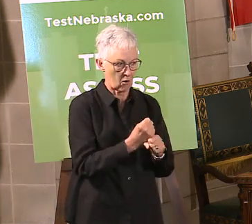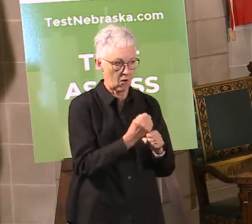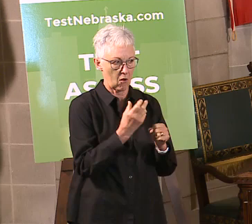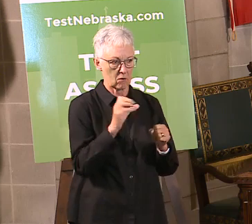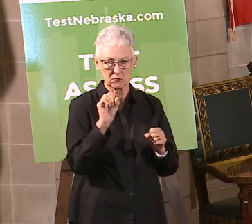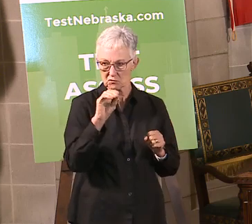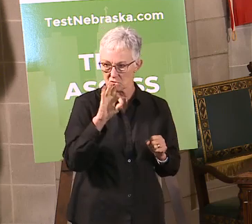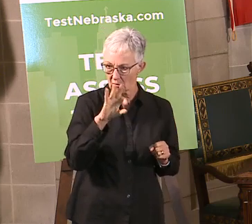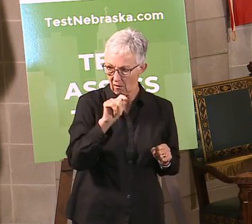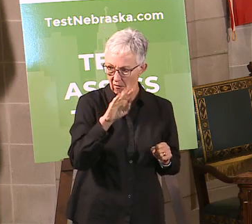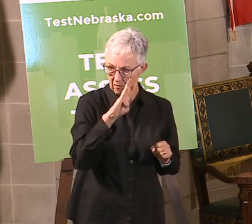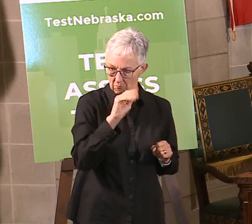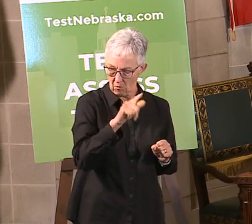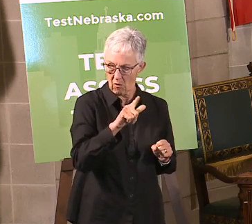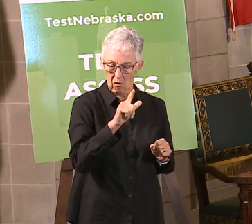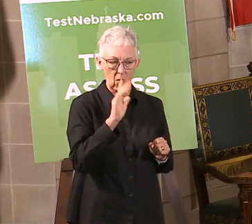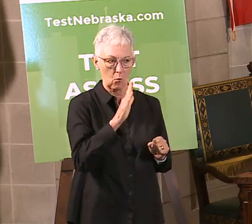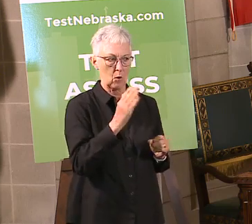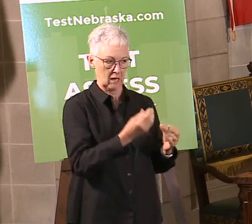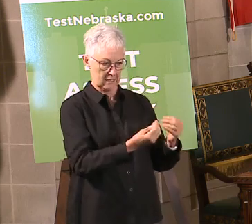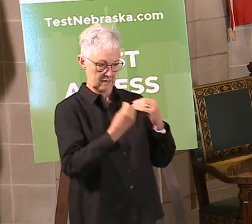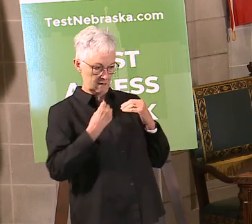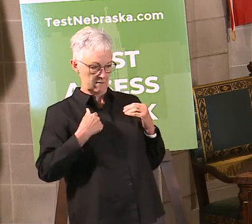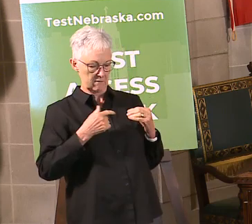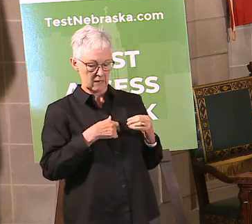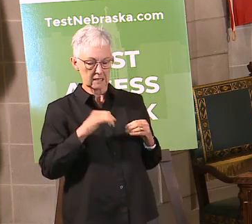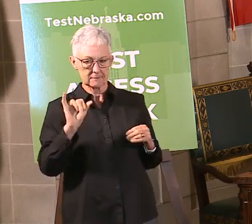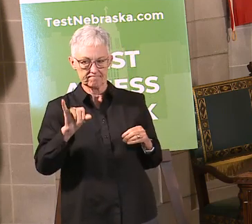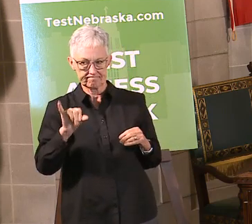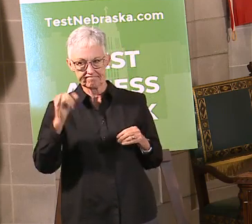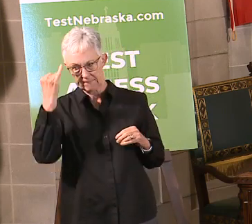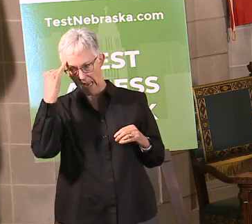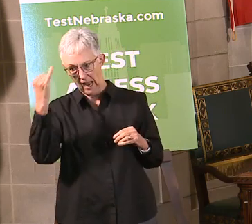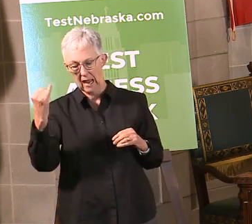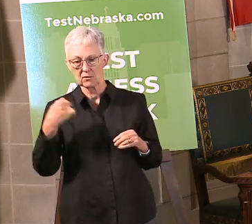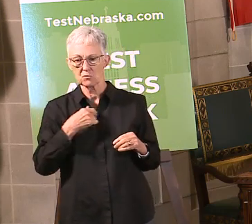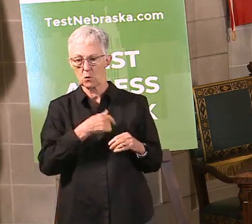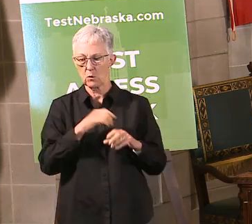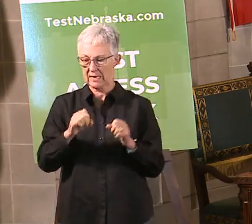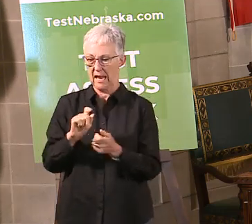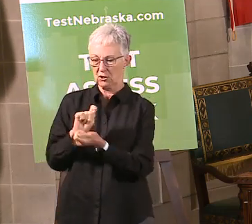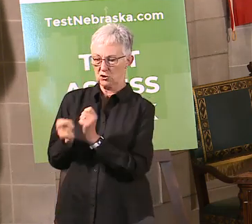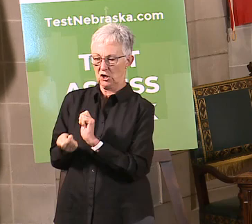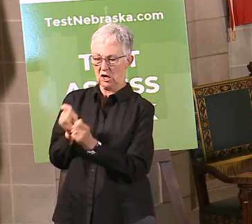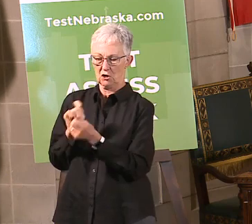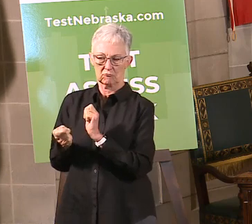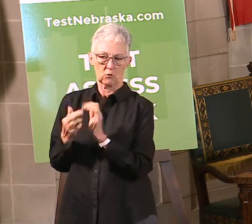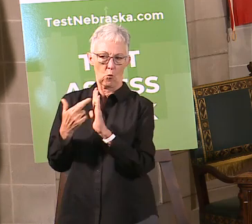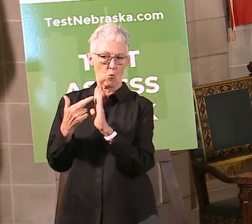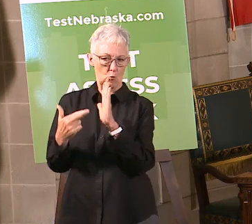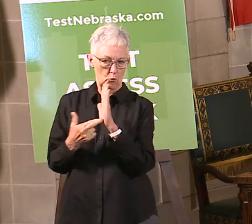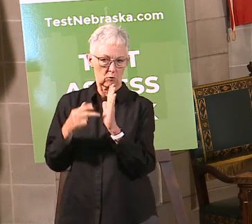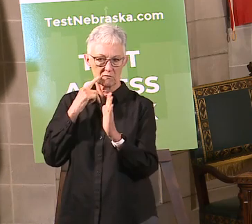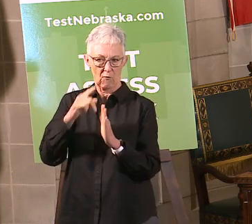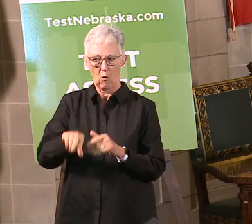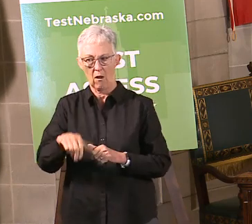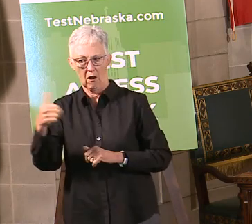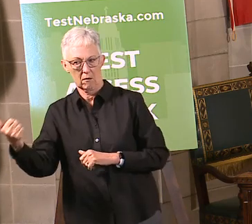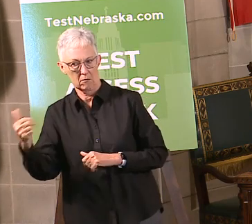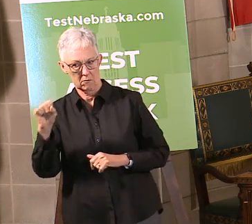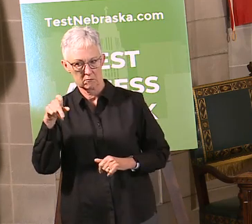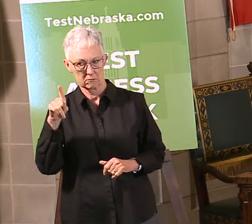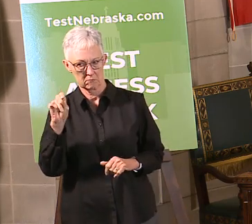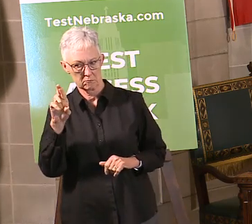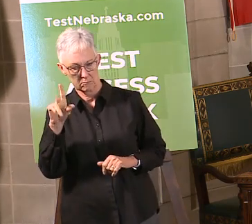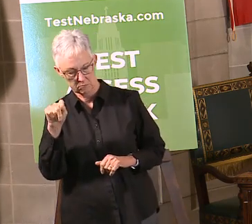to provide further guidance, to be able to keep building on that, and kind of have kind of what I'll call a common sense approach. Once we start to